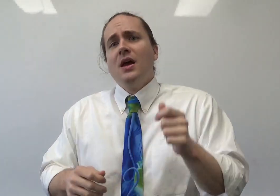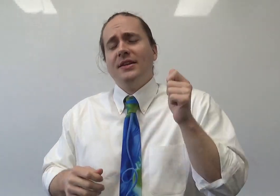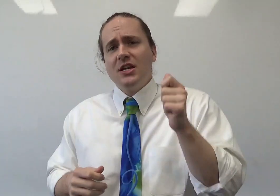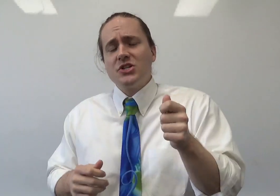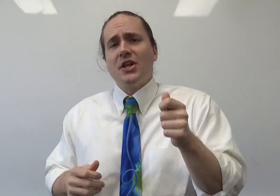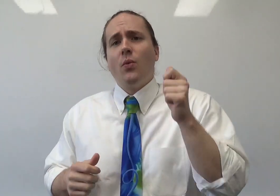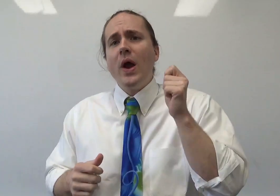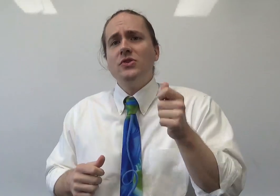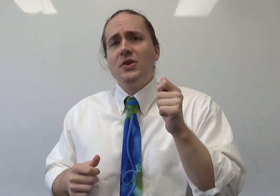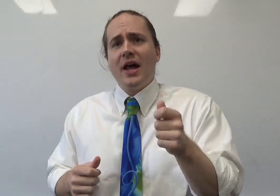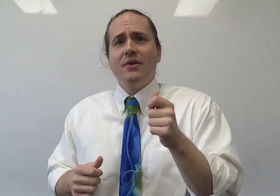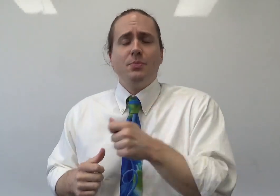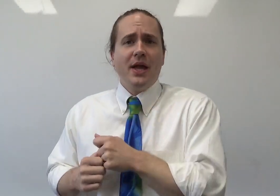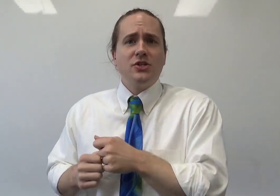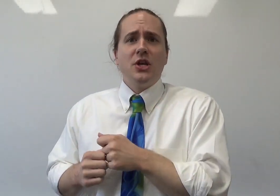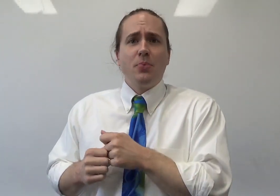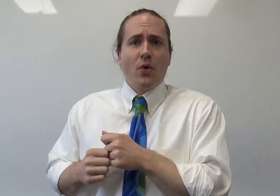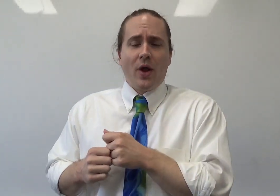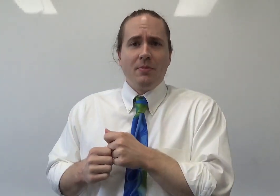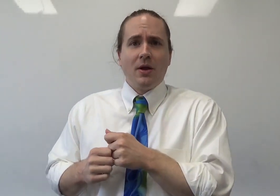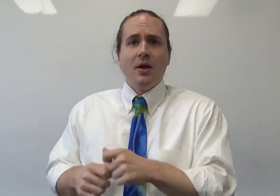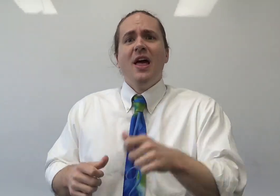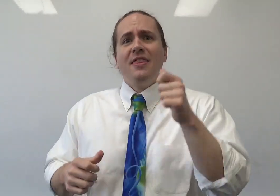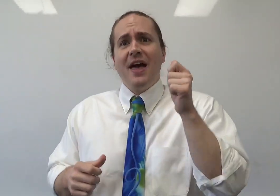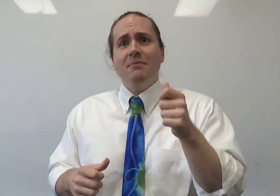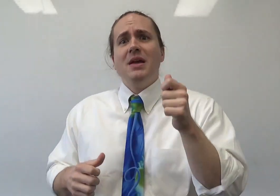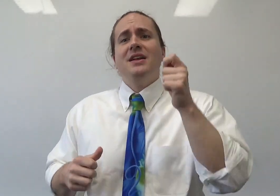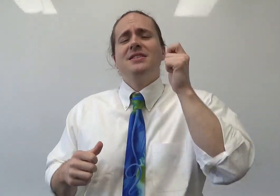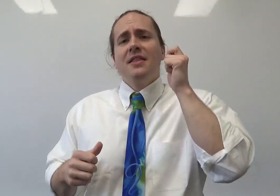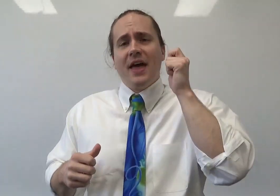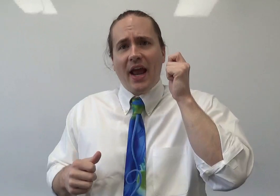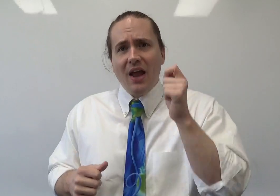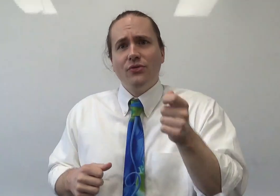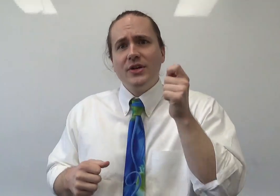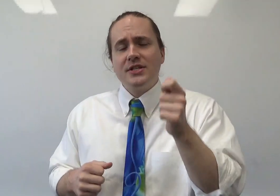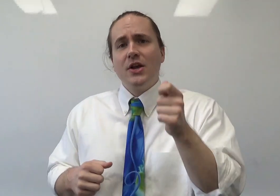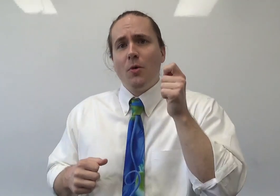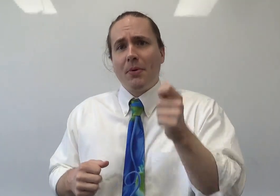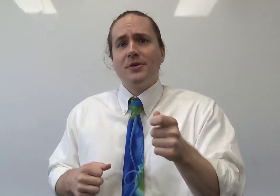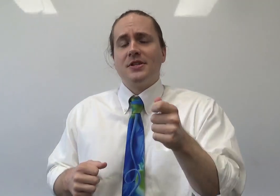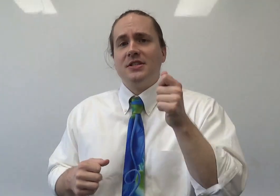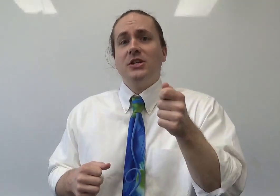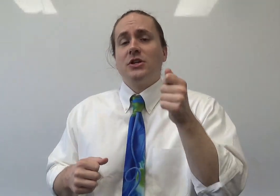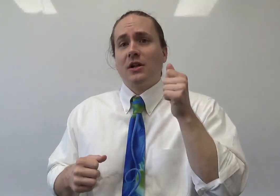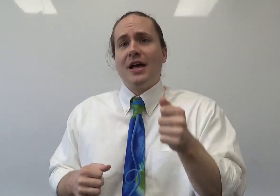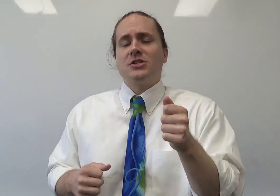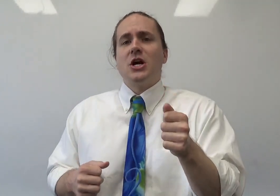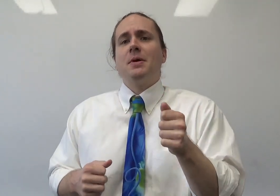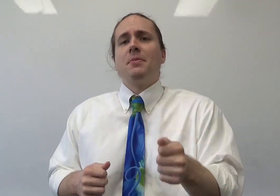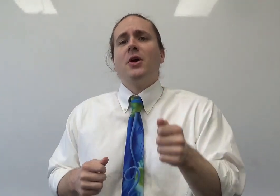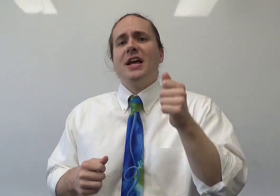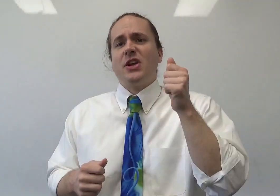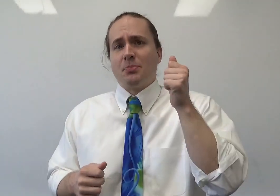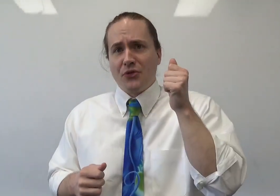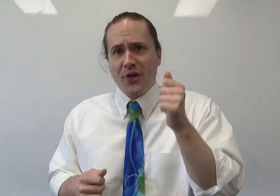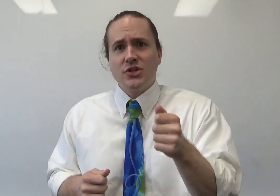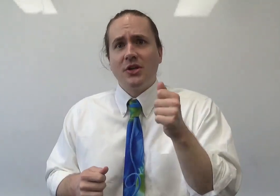Additionally, we do not have a PhD program here. That means that every single person teaching a class here at McMurray is a professional